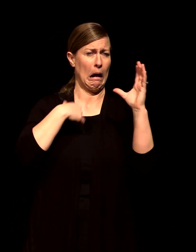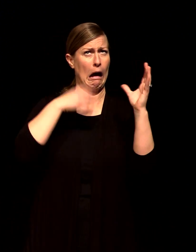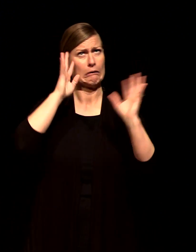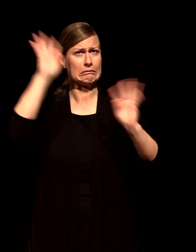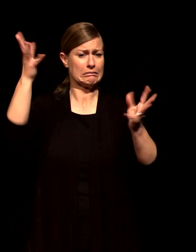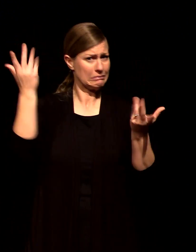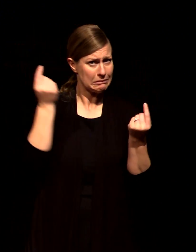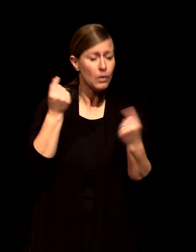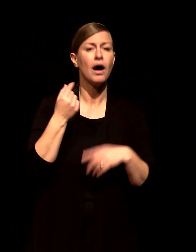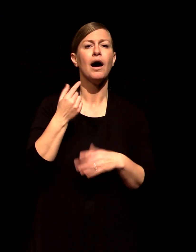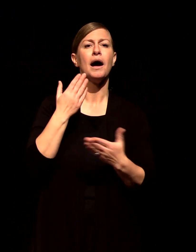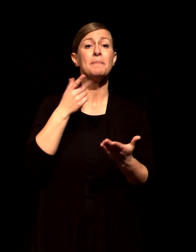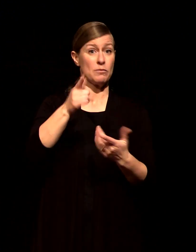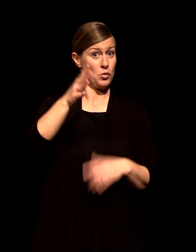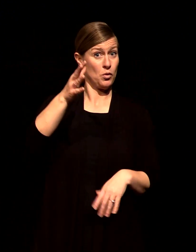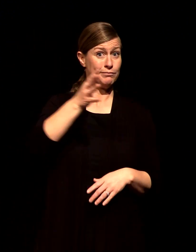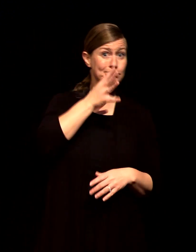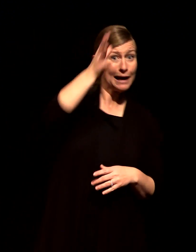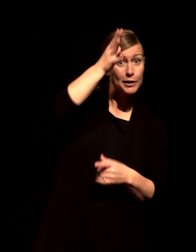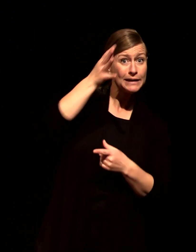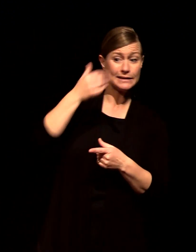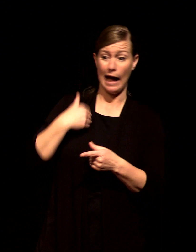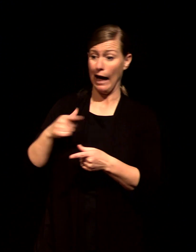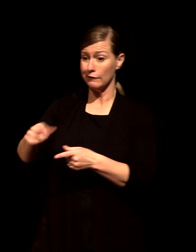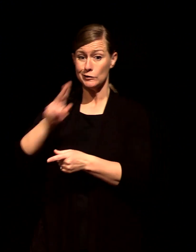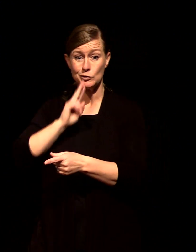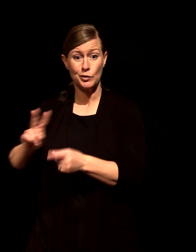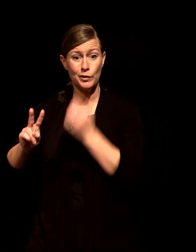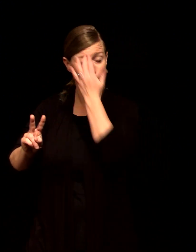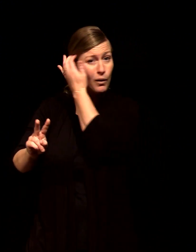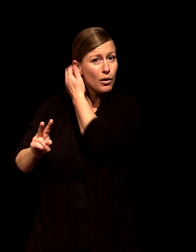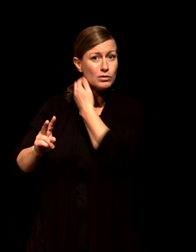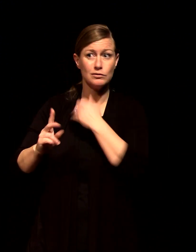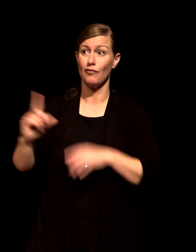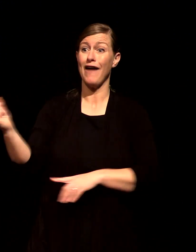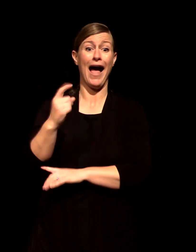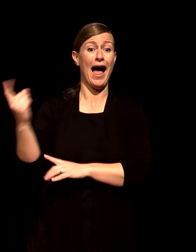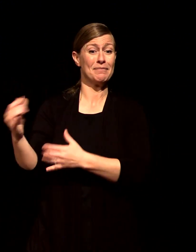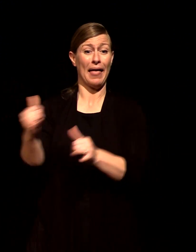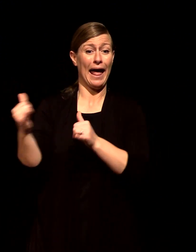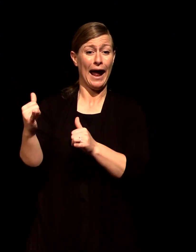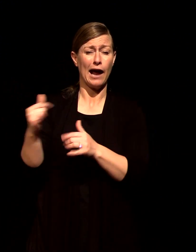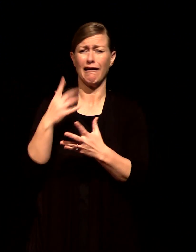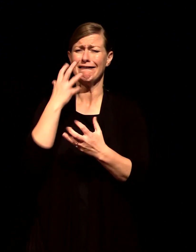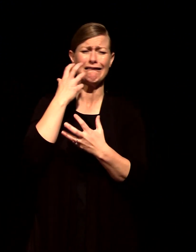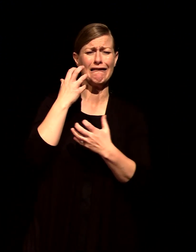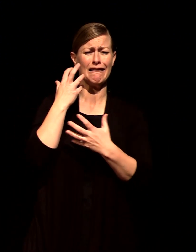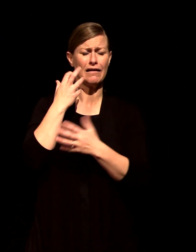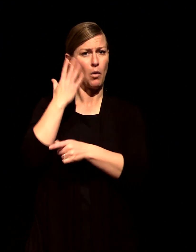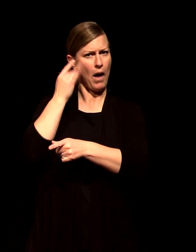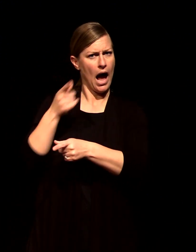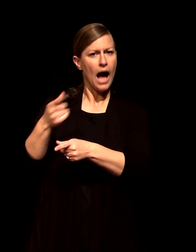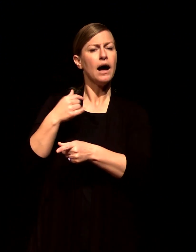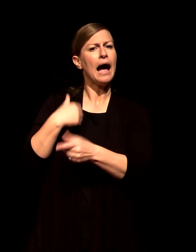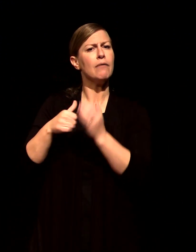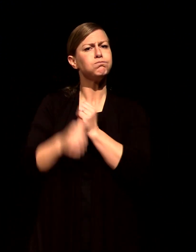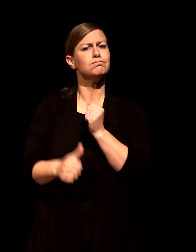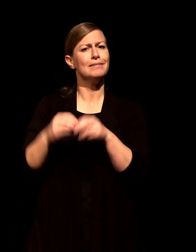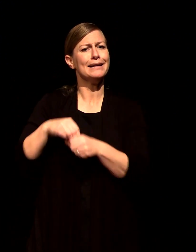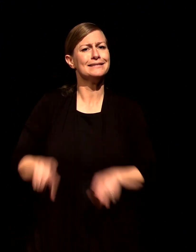you know that it's not good for anybody involved nobody's happy about that situation the kid's not happy you're not